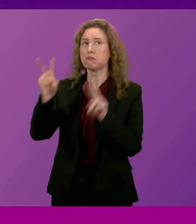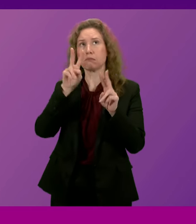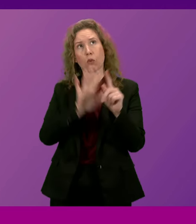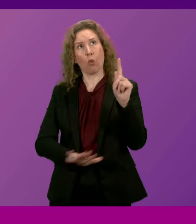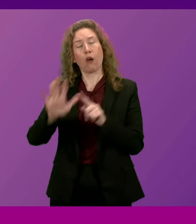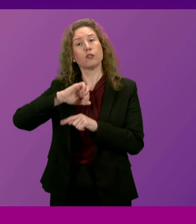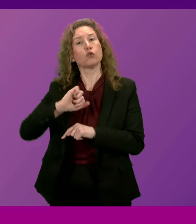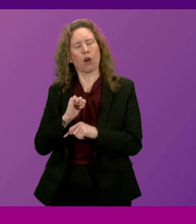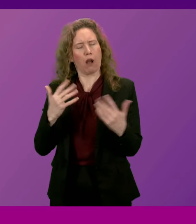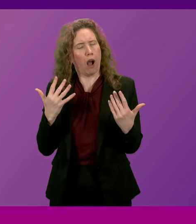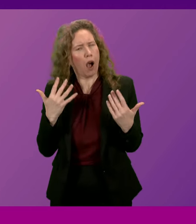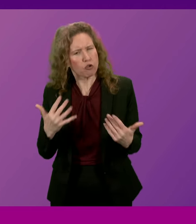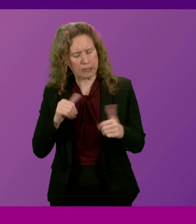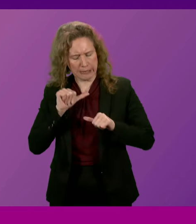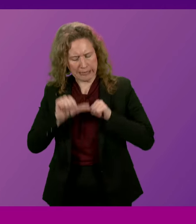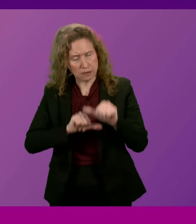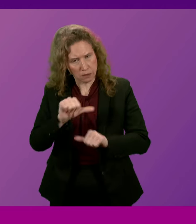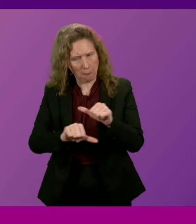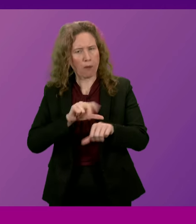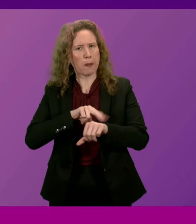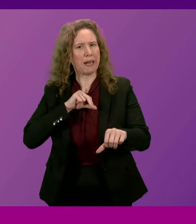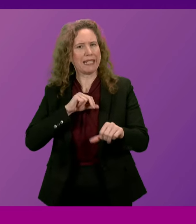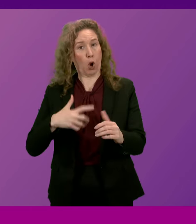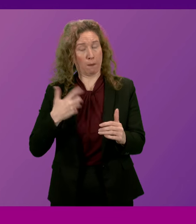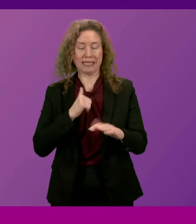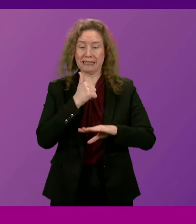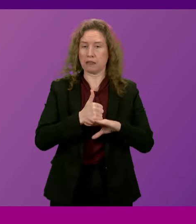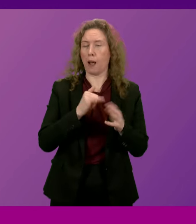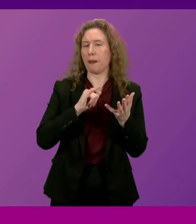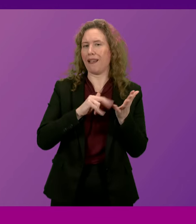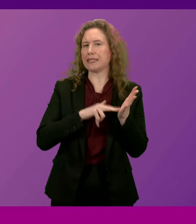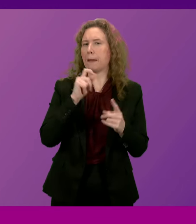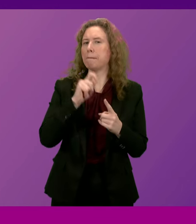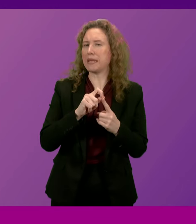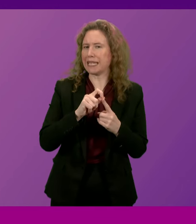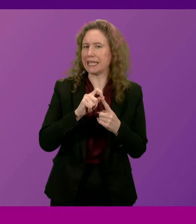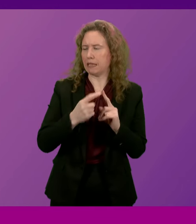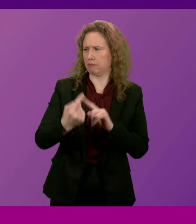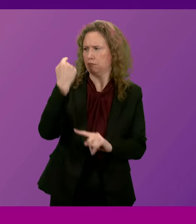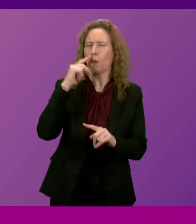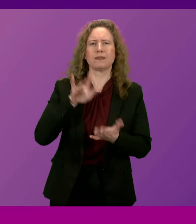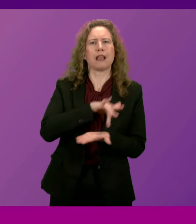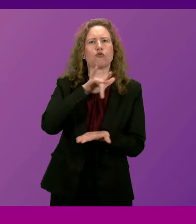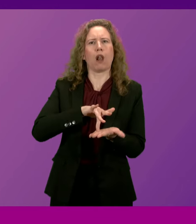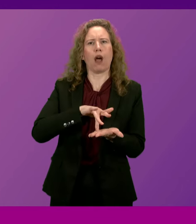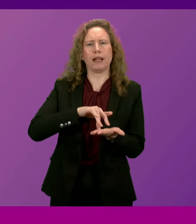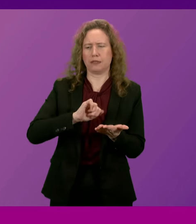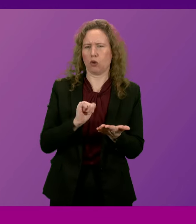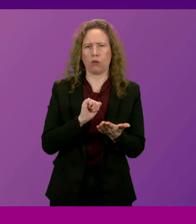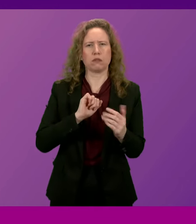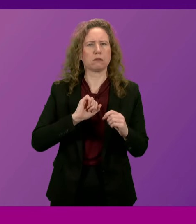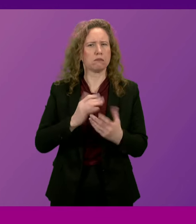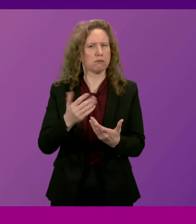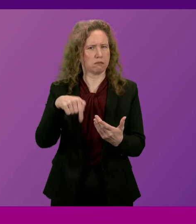current system of police complaints was set up by the SNP Government when they centralised Scotland's police forces back in 2013.